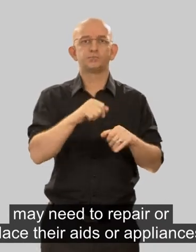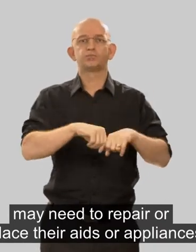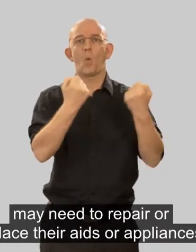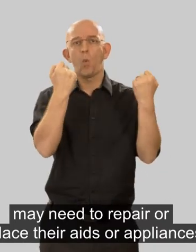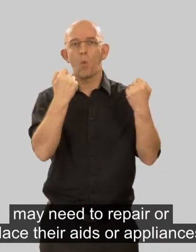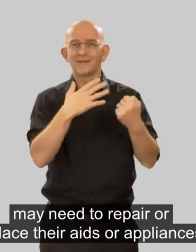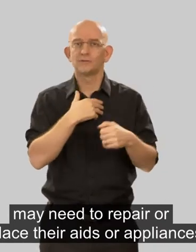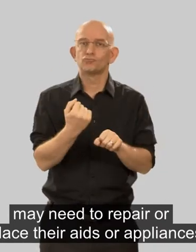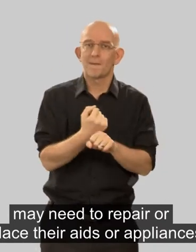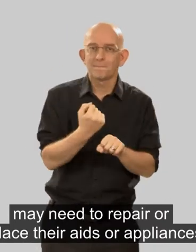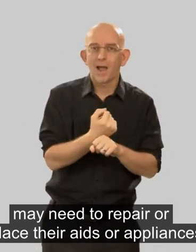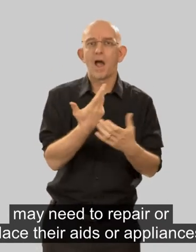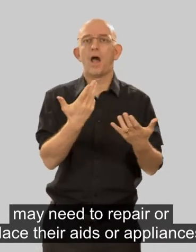replace their aids or appliances